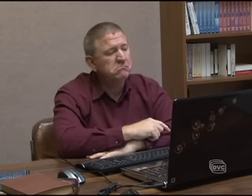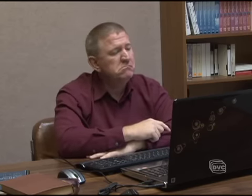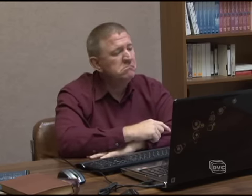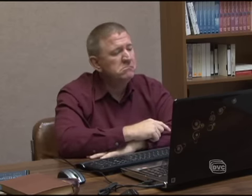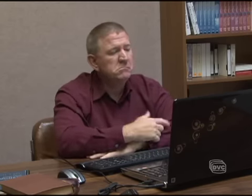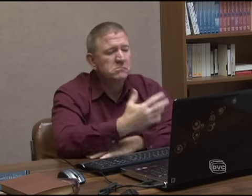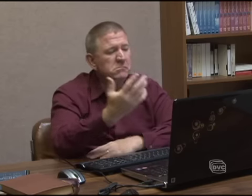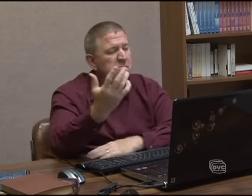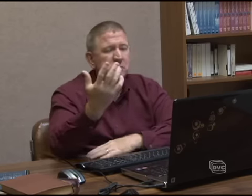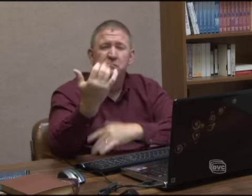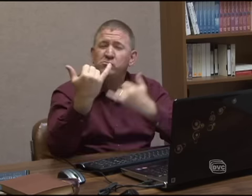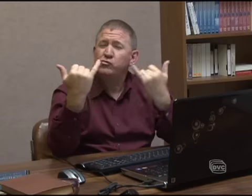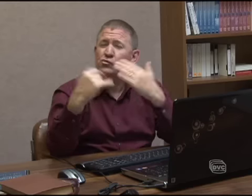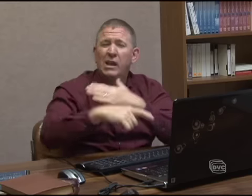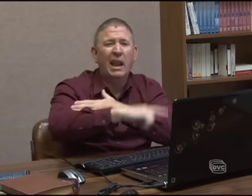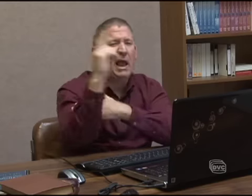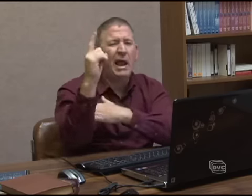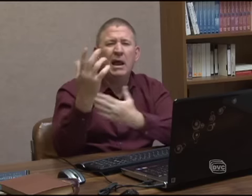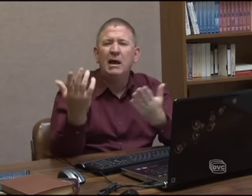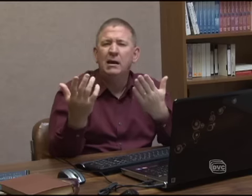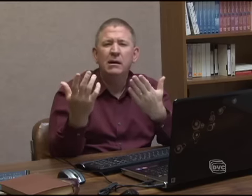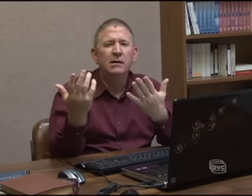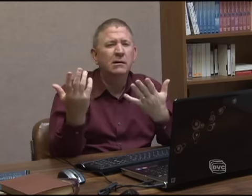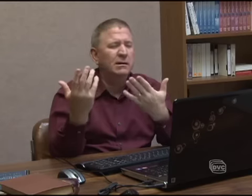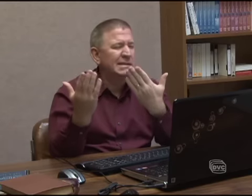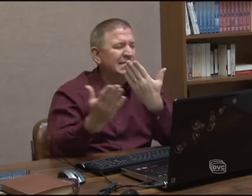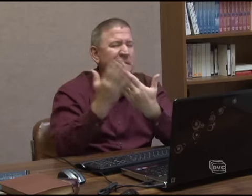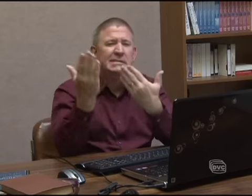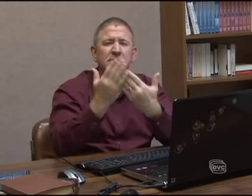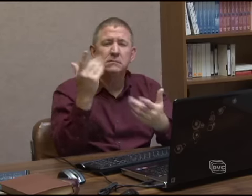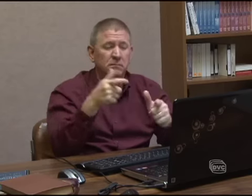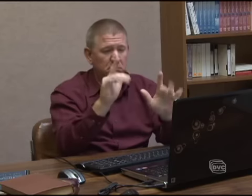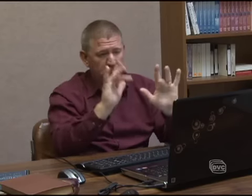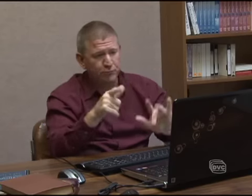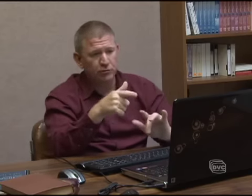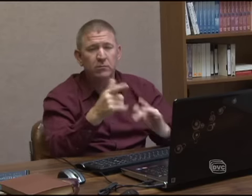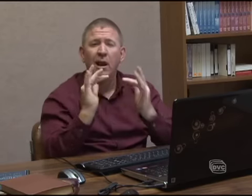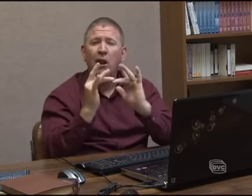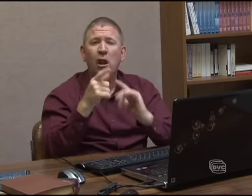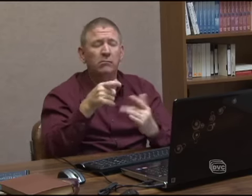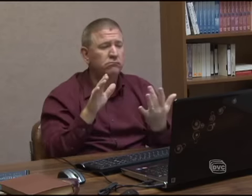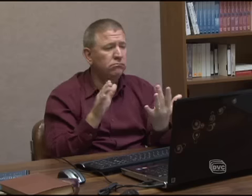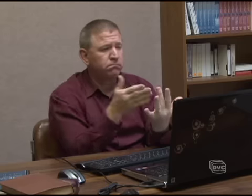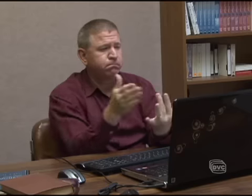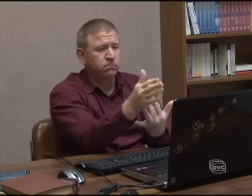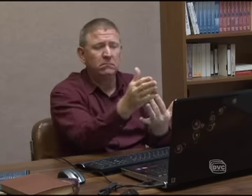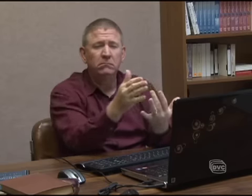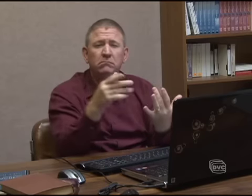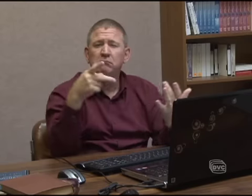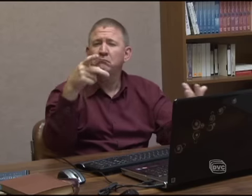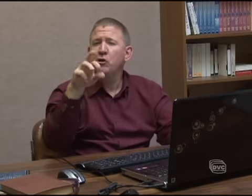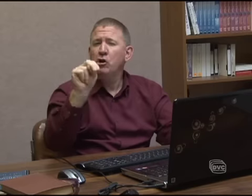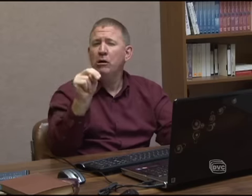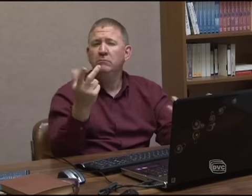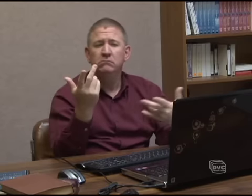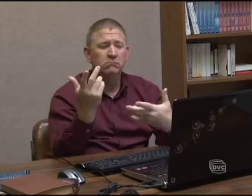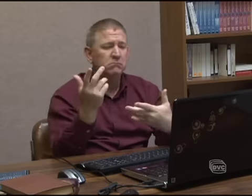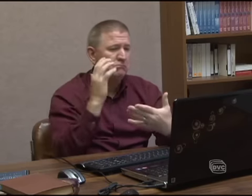But, you know, today, it is so easy to access things like that. Internet, pornography, pictures,